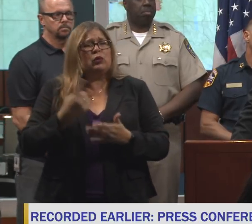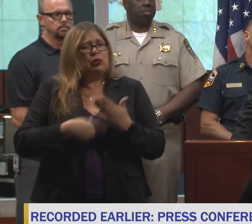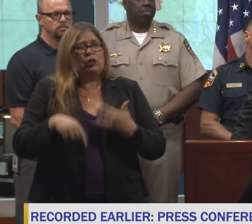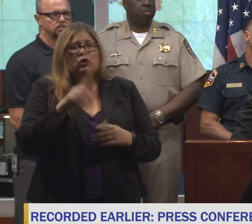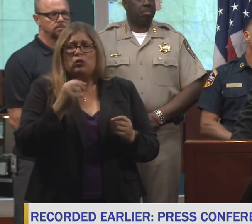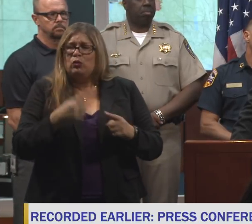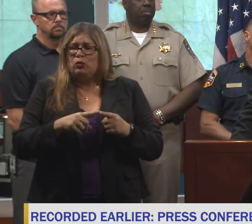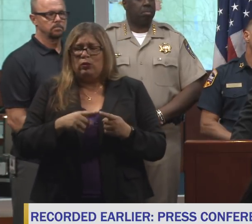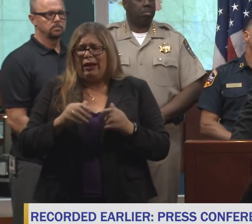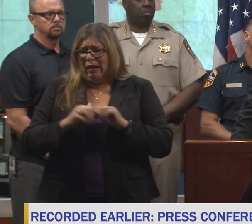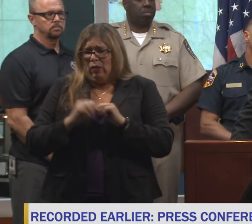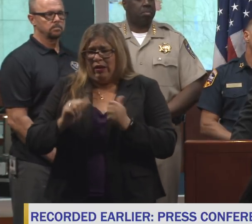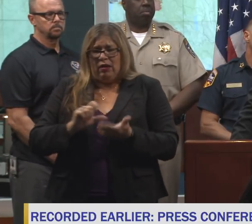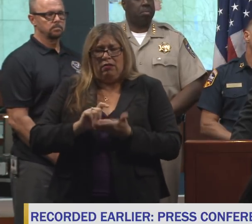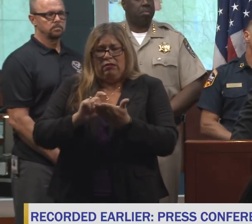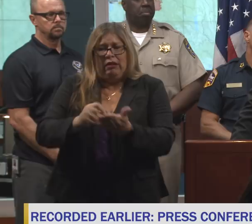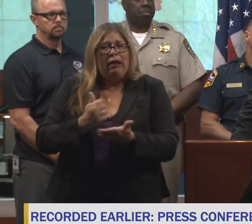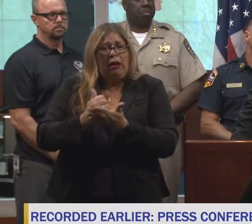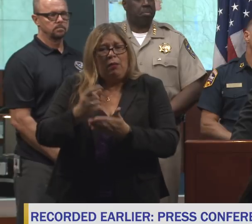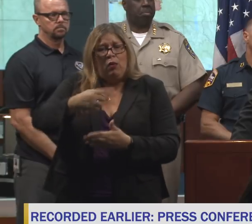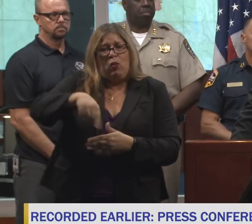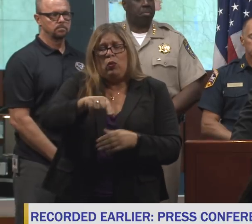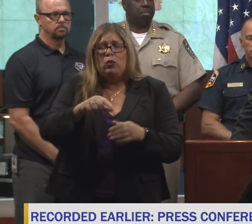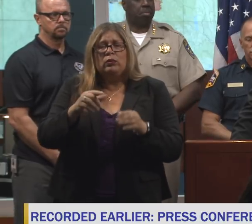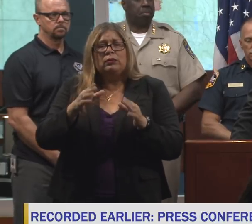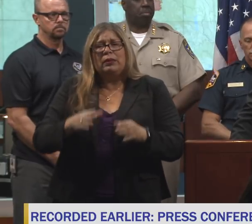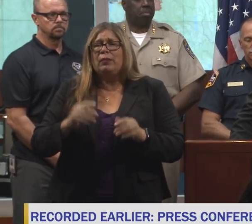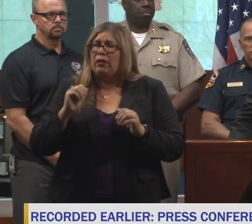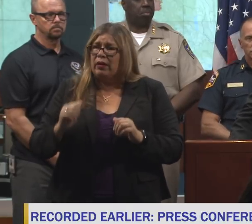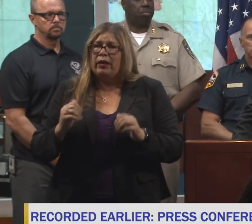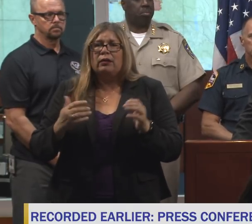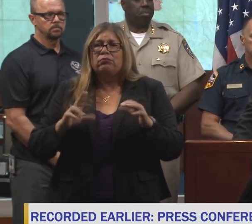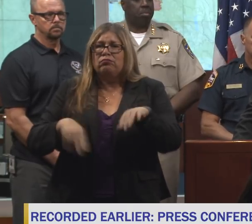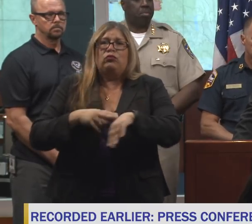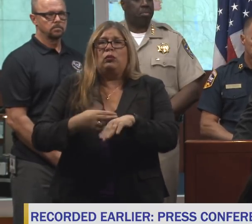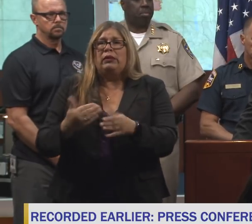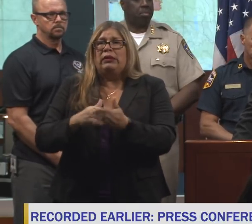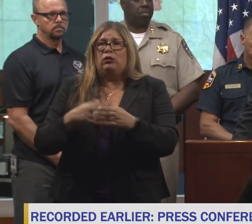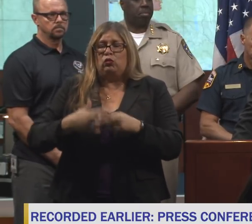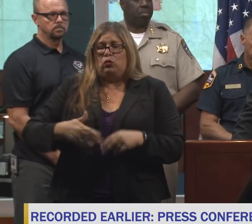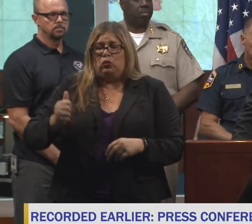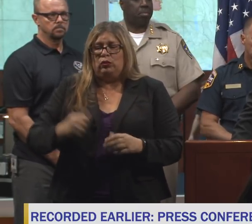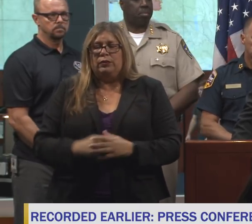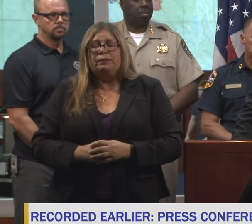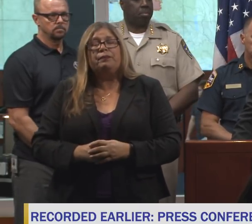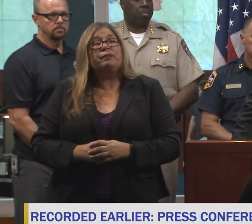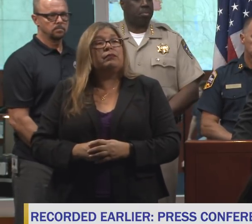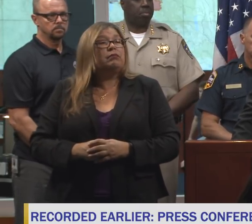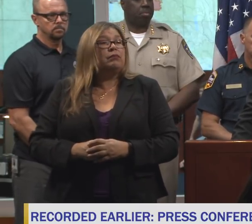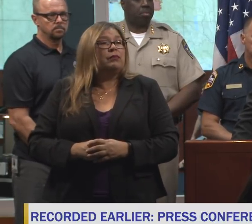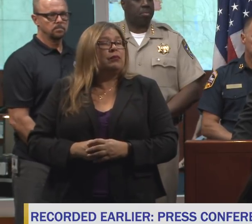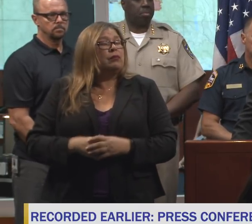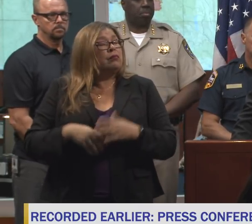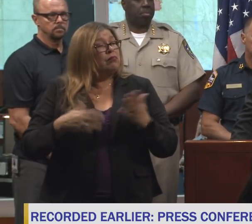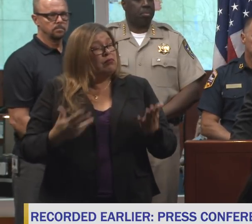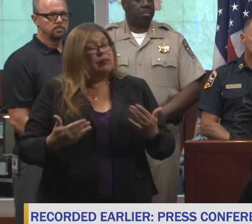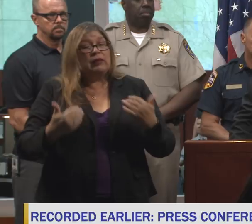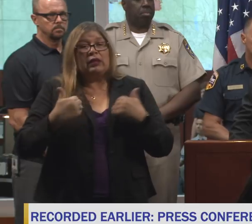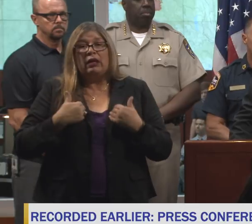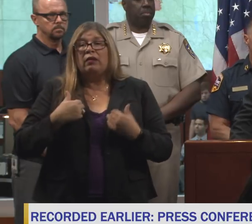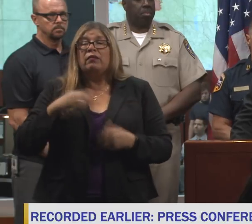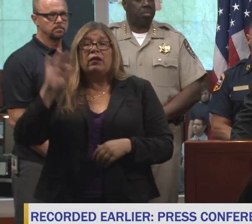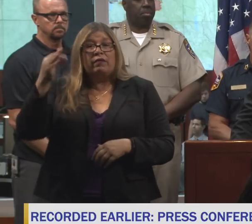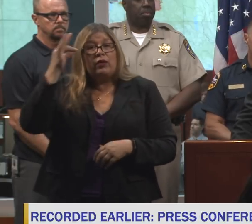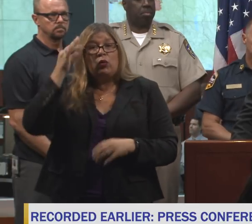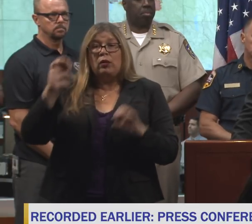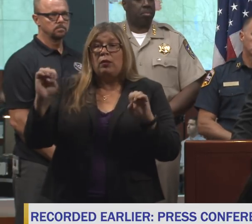allocate money to those people so they can get back on their feet? Well, there's the federal emergency relief. There are